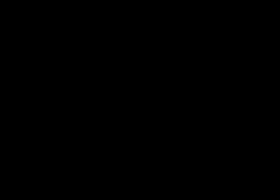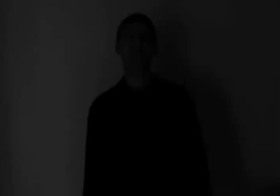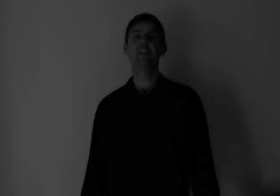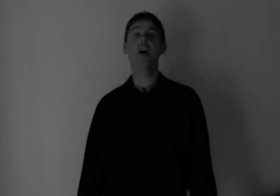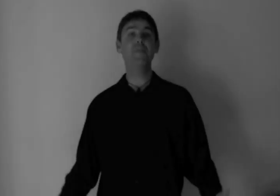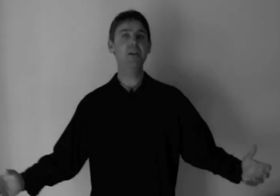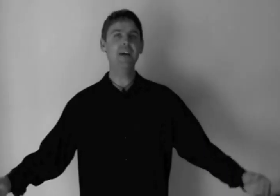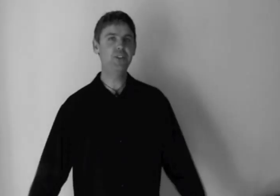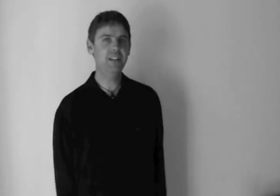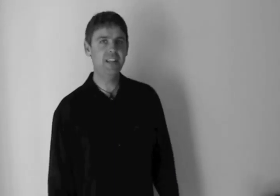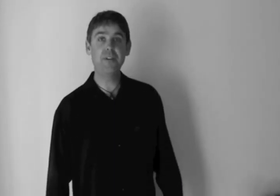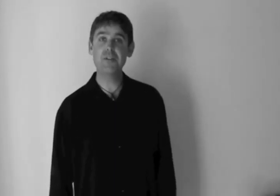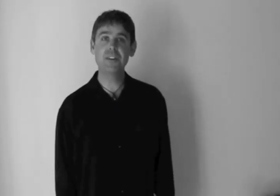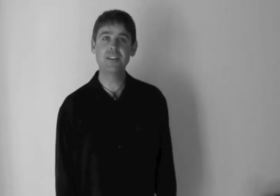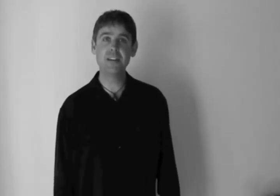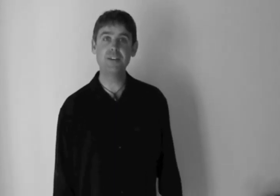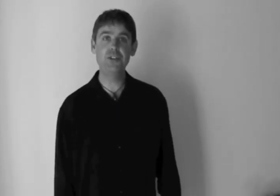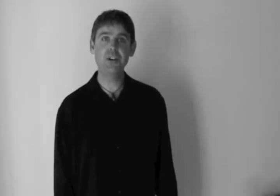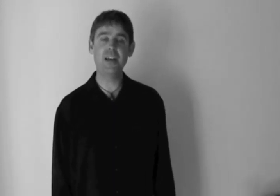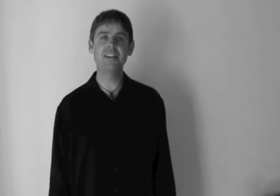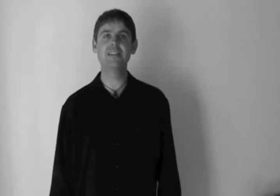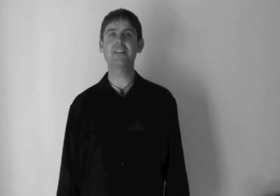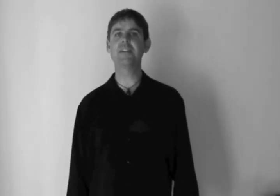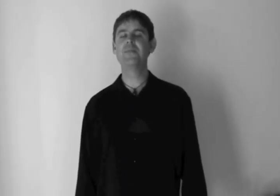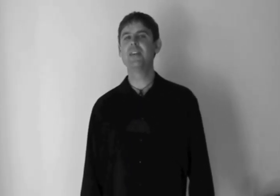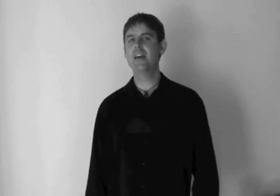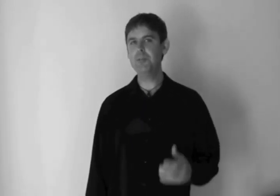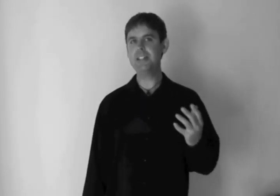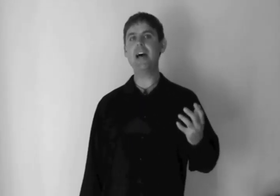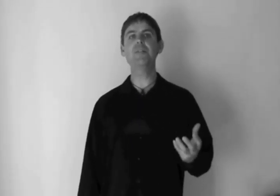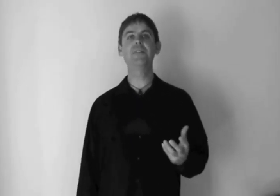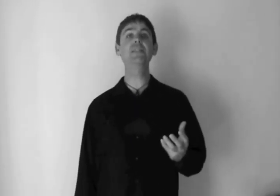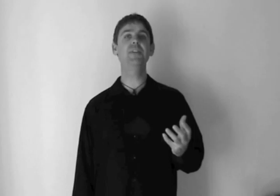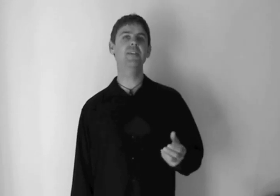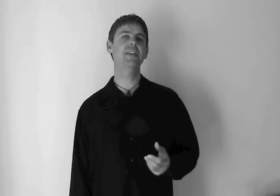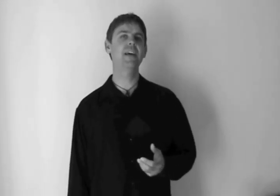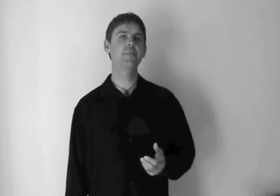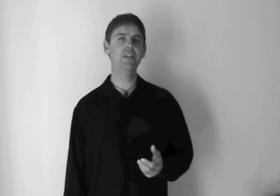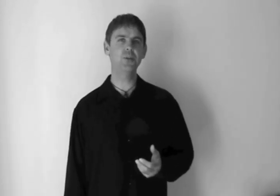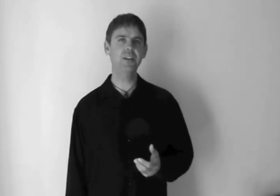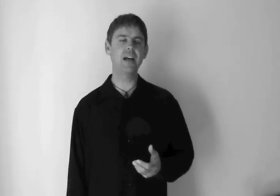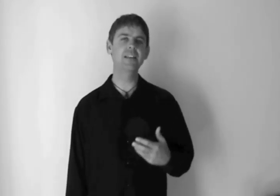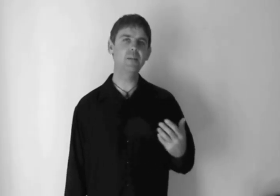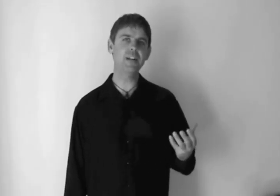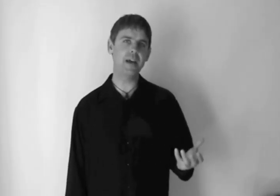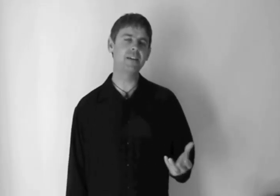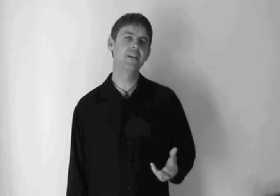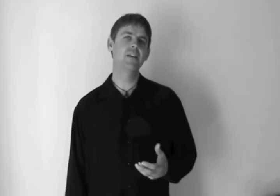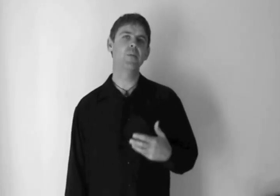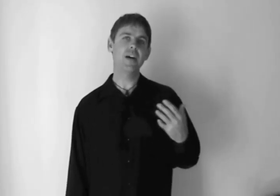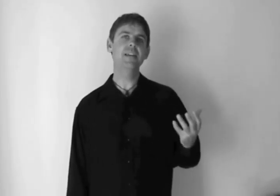Hi everyone, Mark Schill here, founder of The Conducting Studio and Conductor. I want to start off this video today by talking a little bit about what I